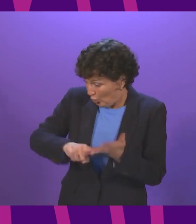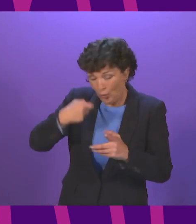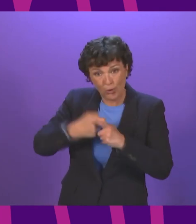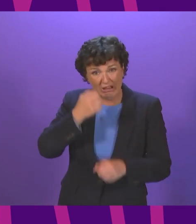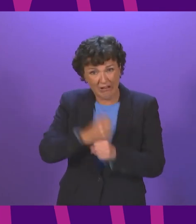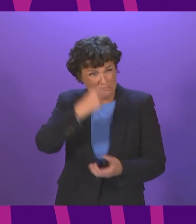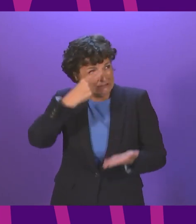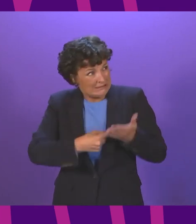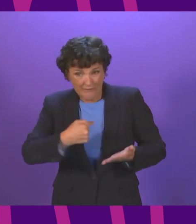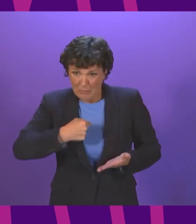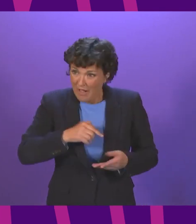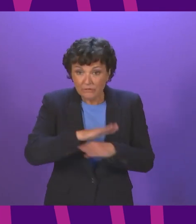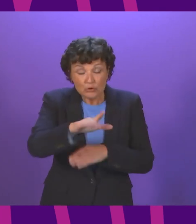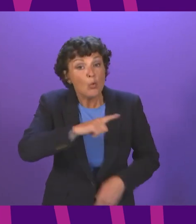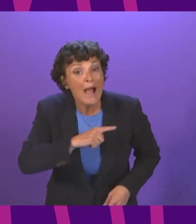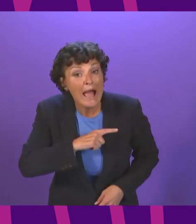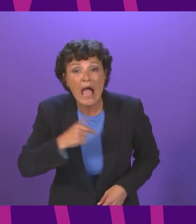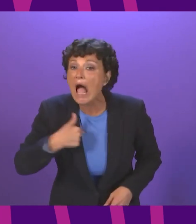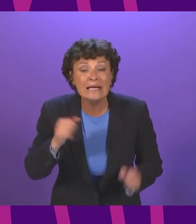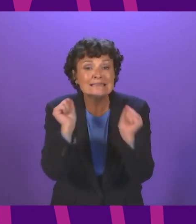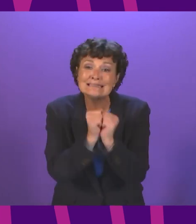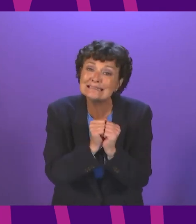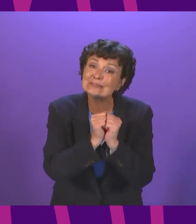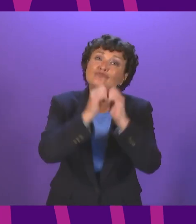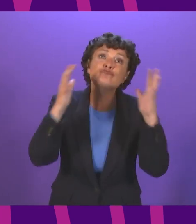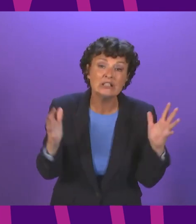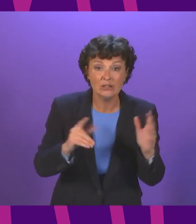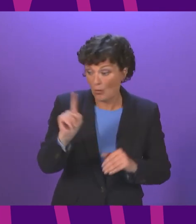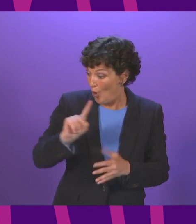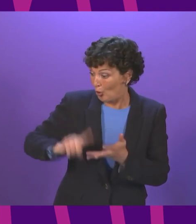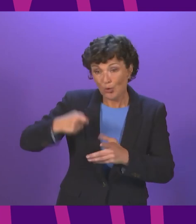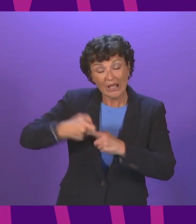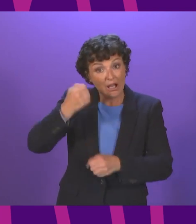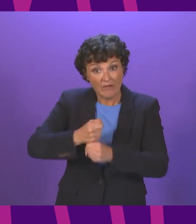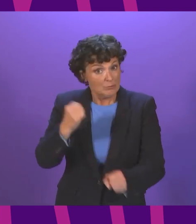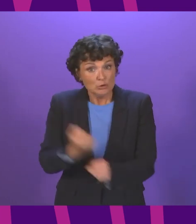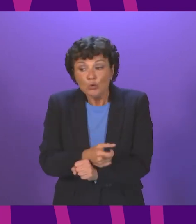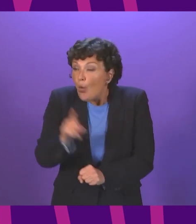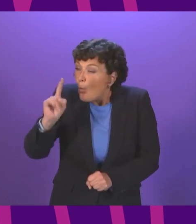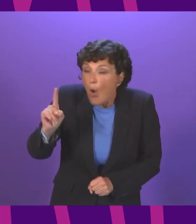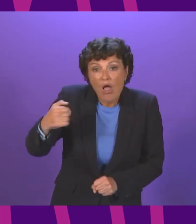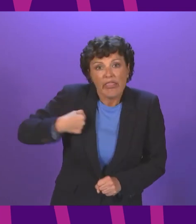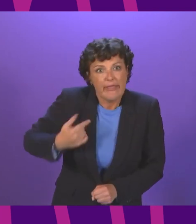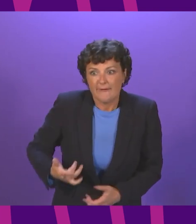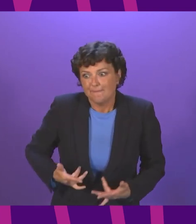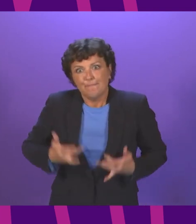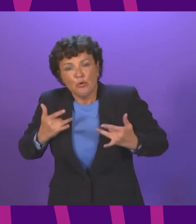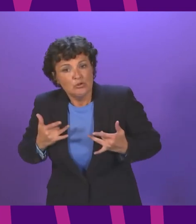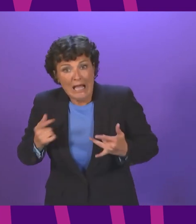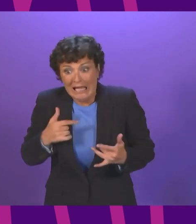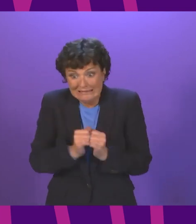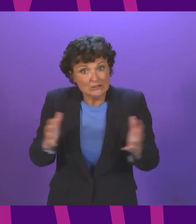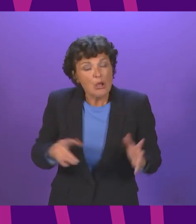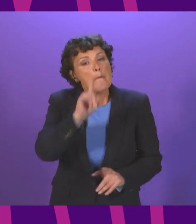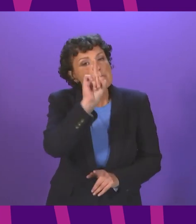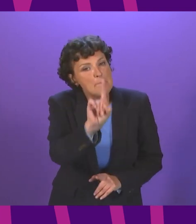because I do not agree with the direction of travel that that UK government represents, but what I do agree